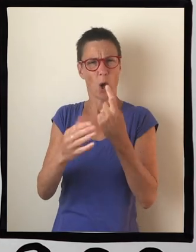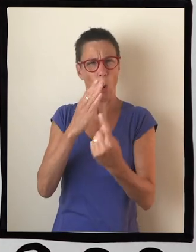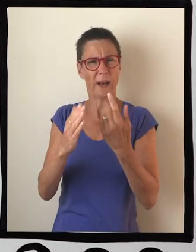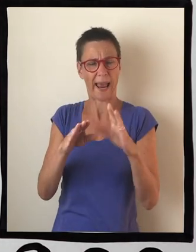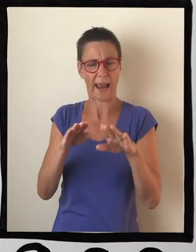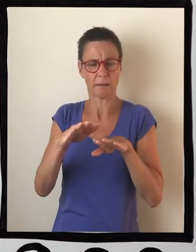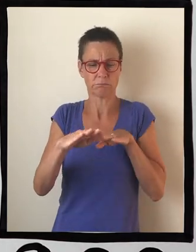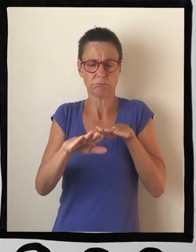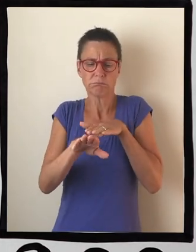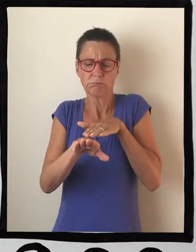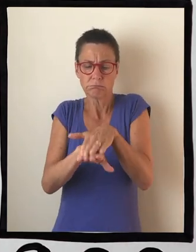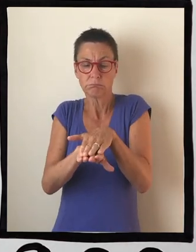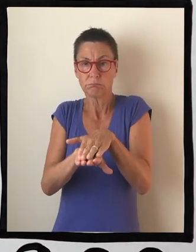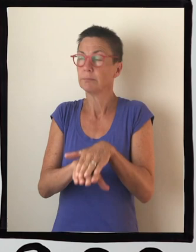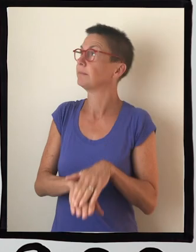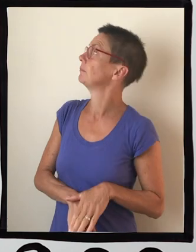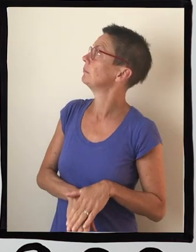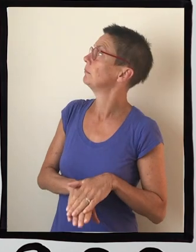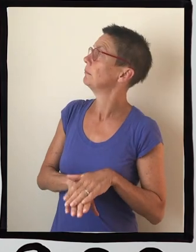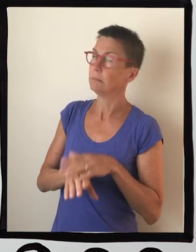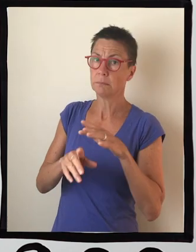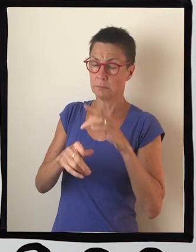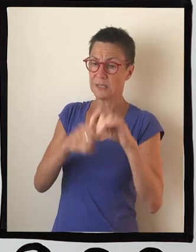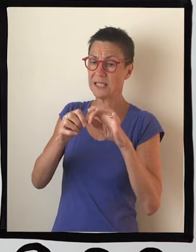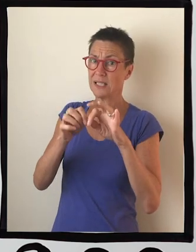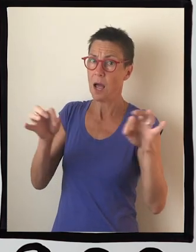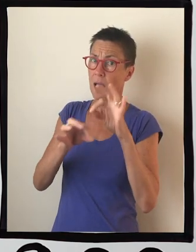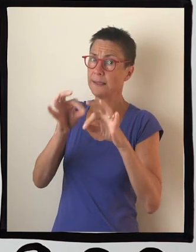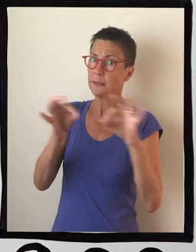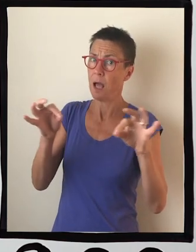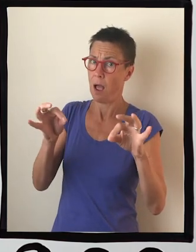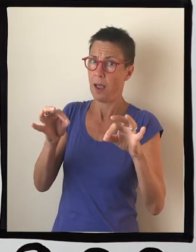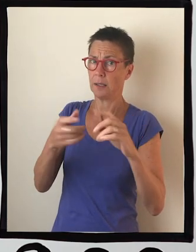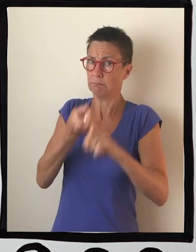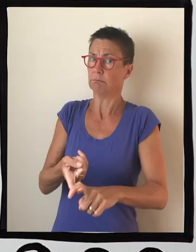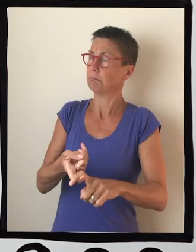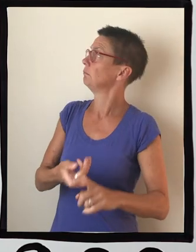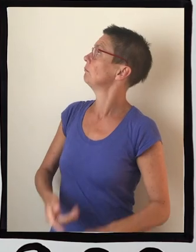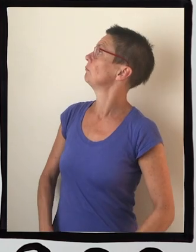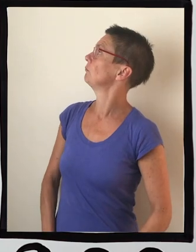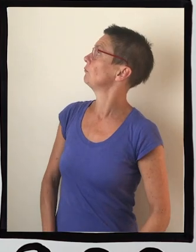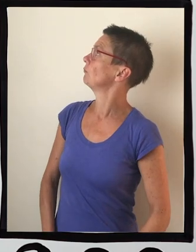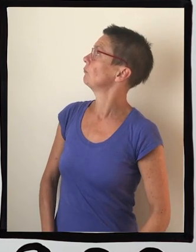then tie a double knot. So here we go. One knot and,